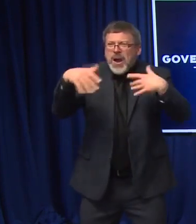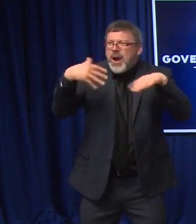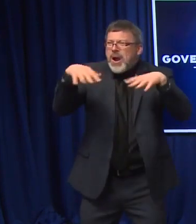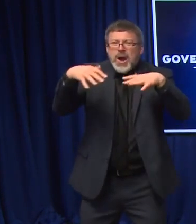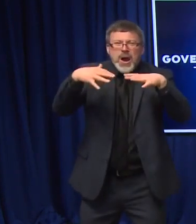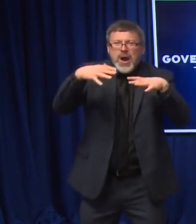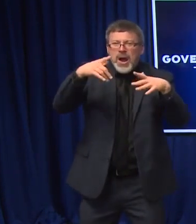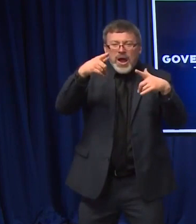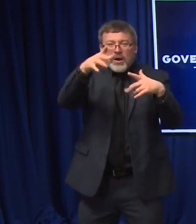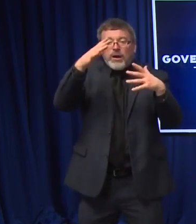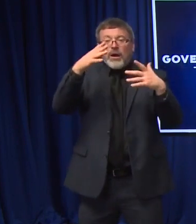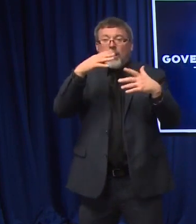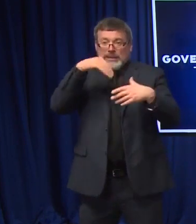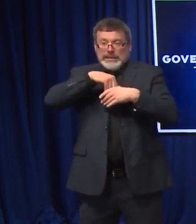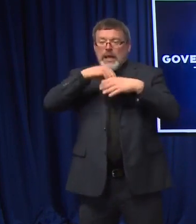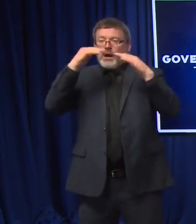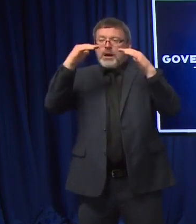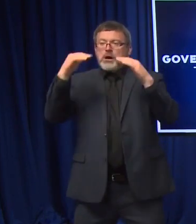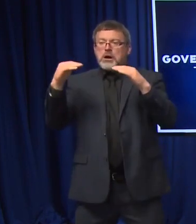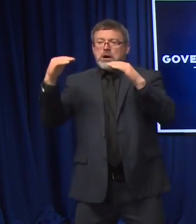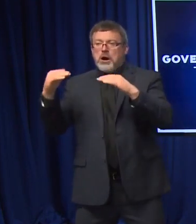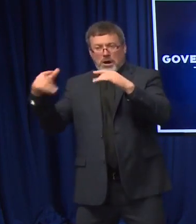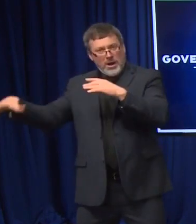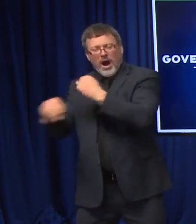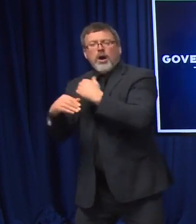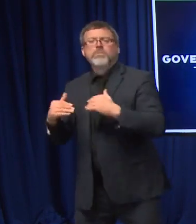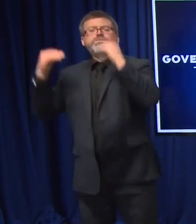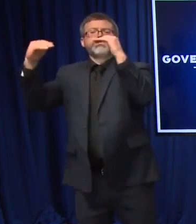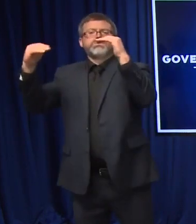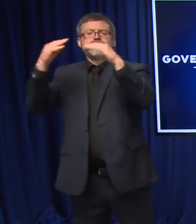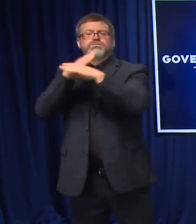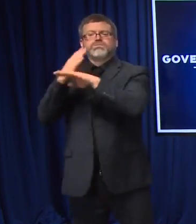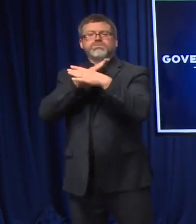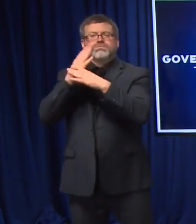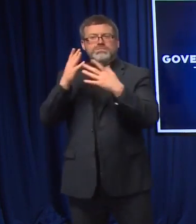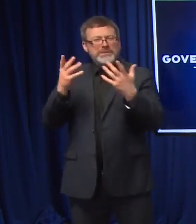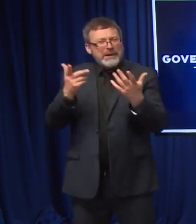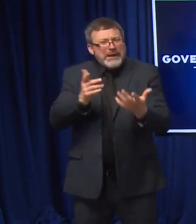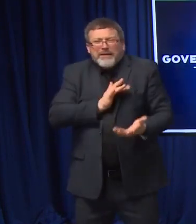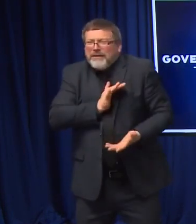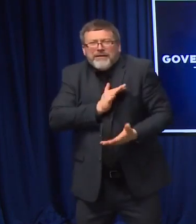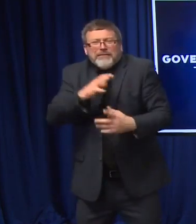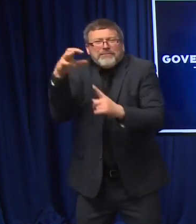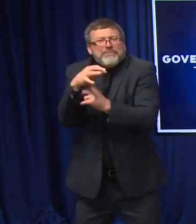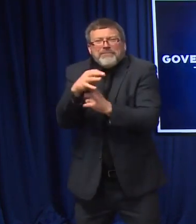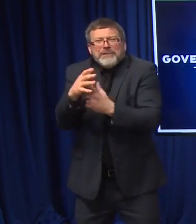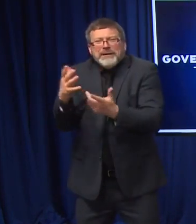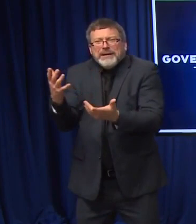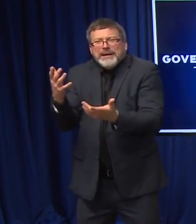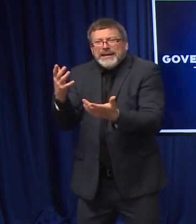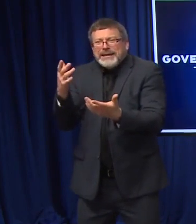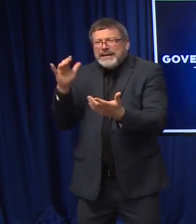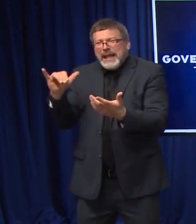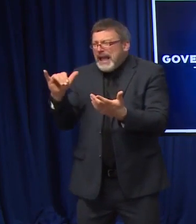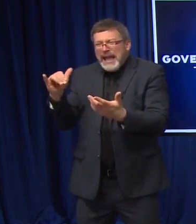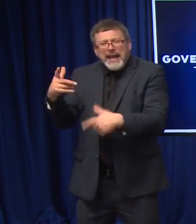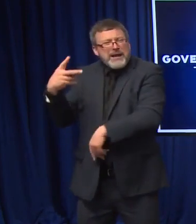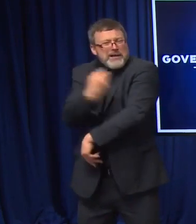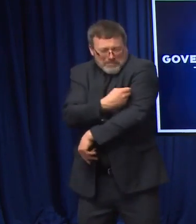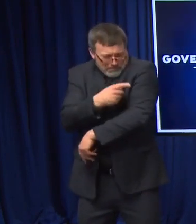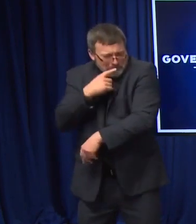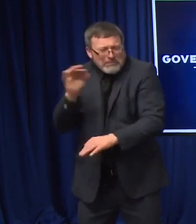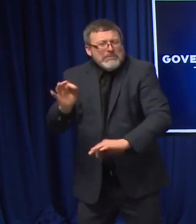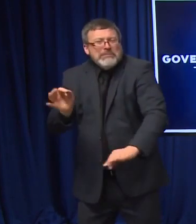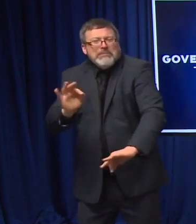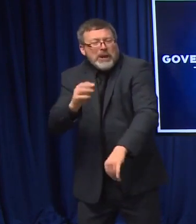or Moderna and then just to have it weighing off, get the third shot. Just go get the third shot. It doesn't take too much. It's a very easy process. It's